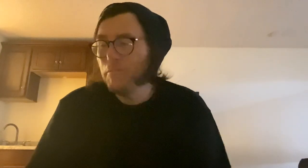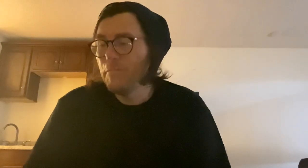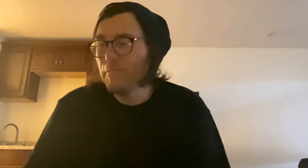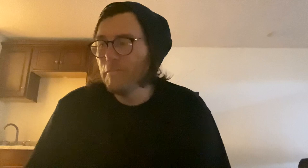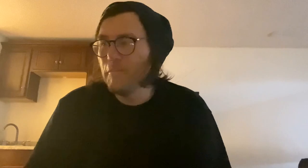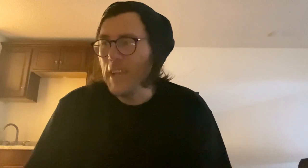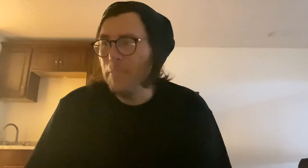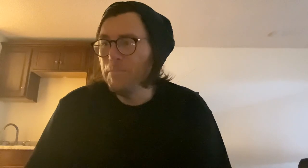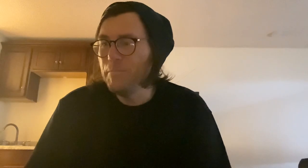Yeah.